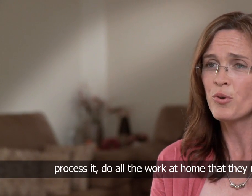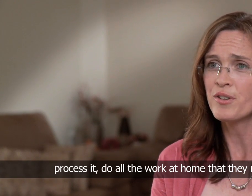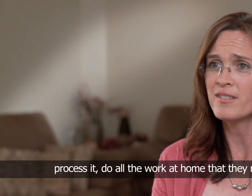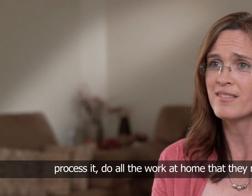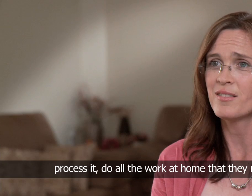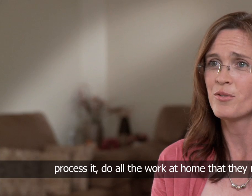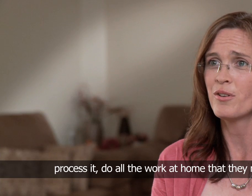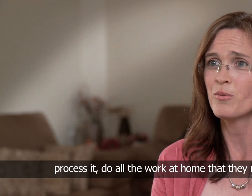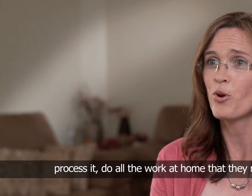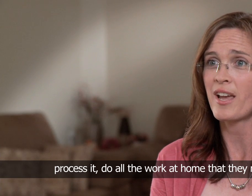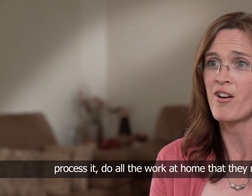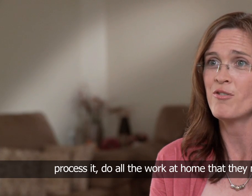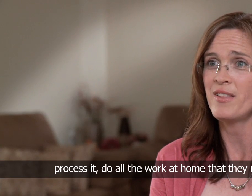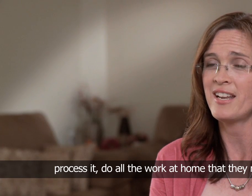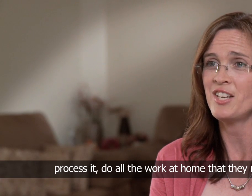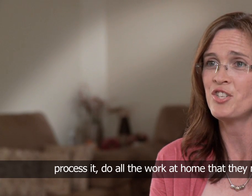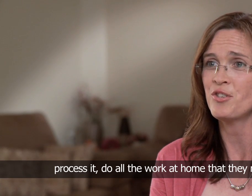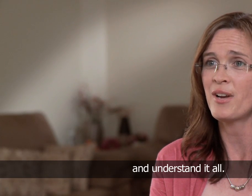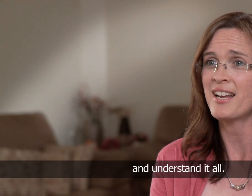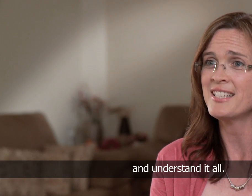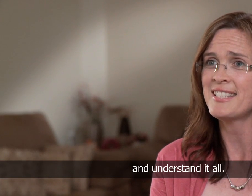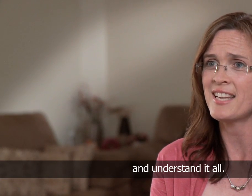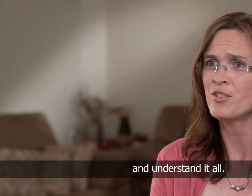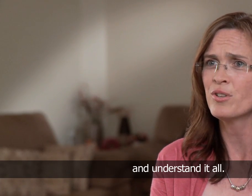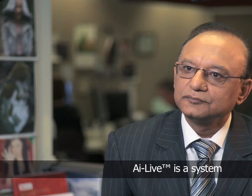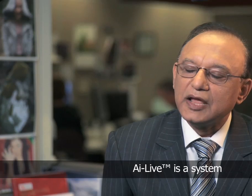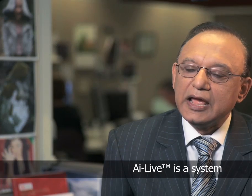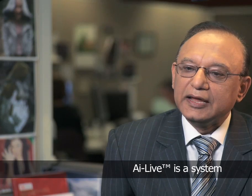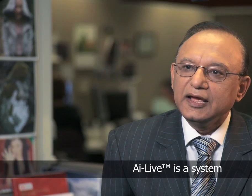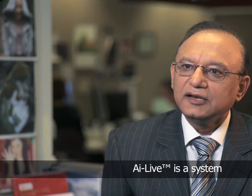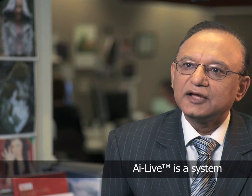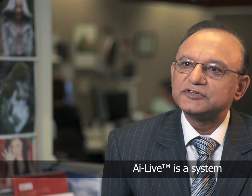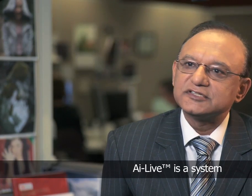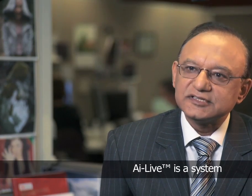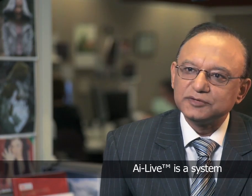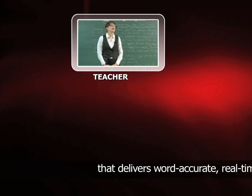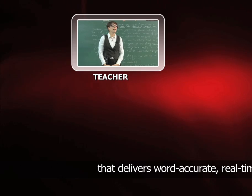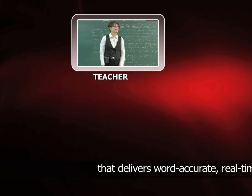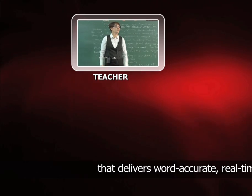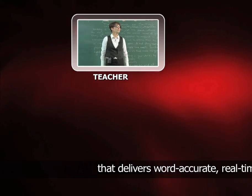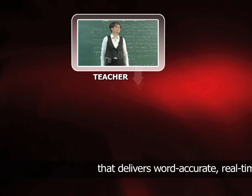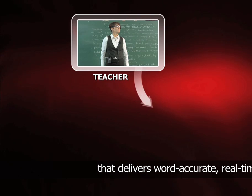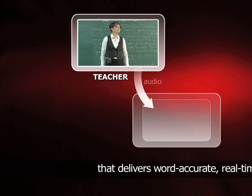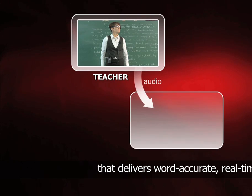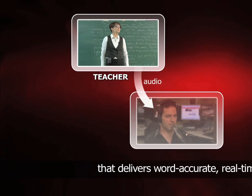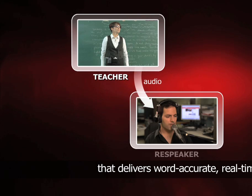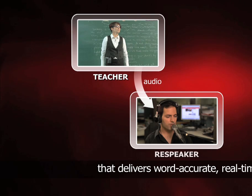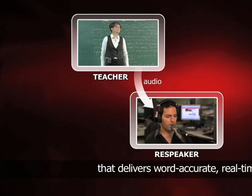all the the work at home that they need to do and understand it all. EA Live is a system that delivers word accurate